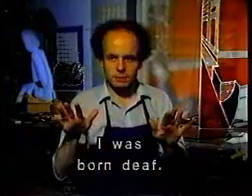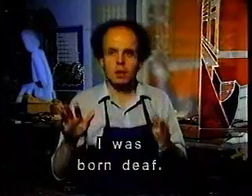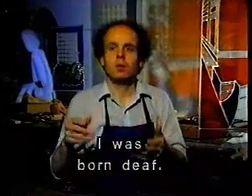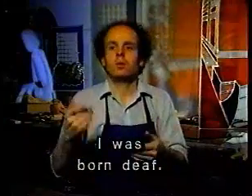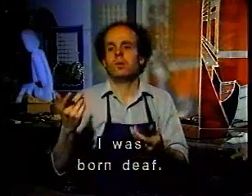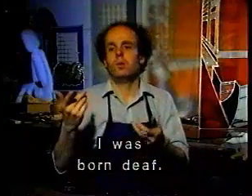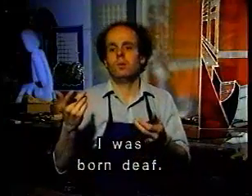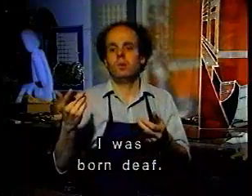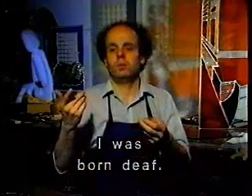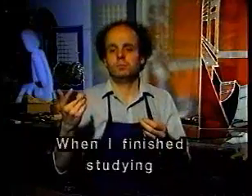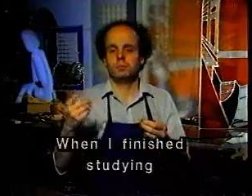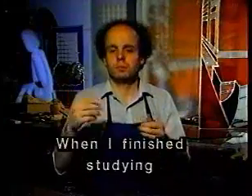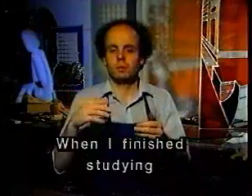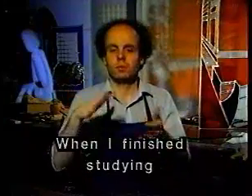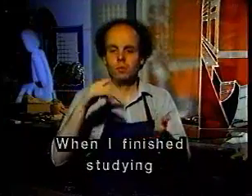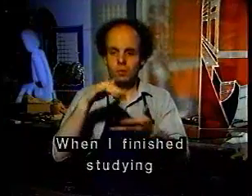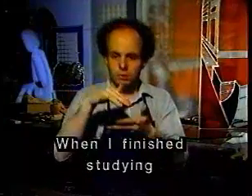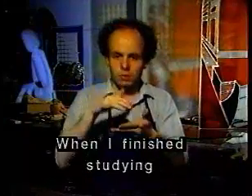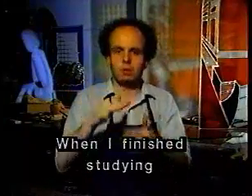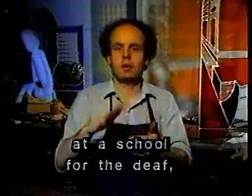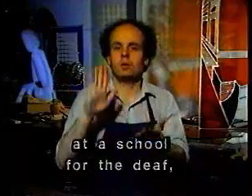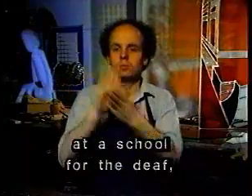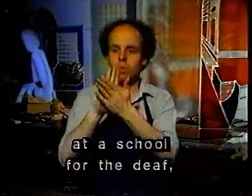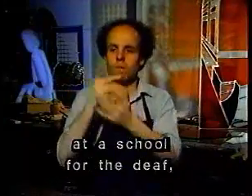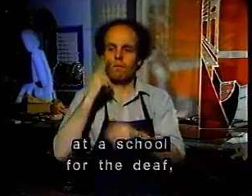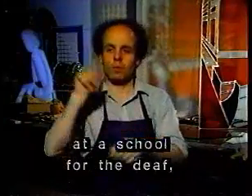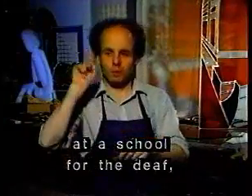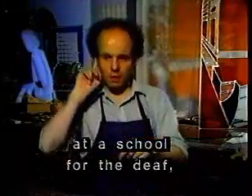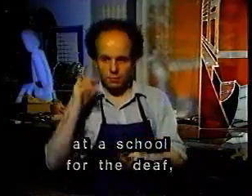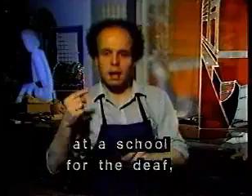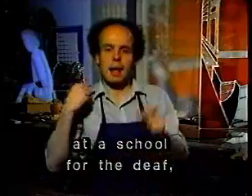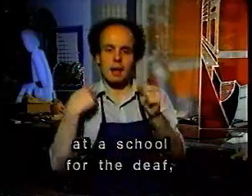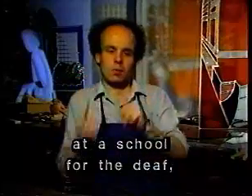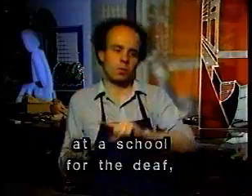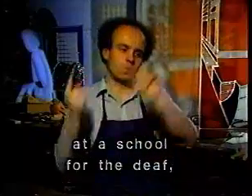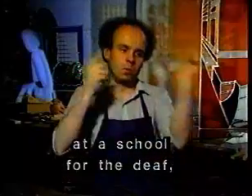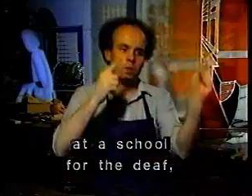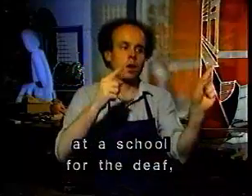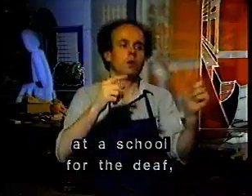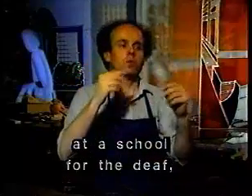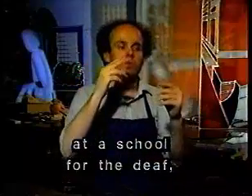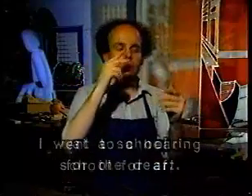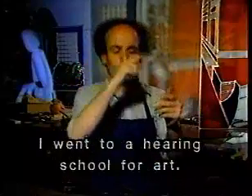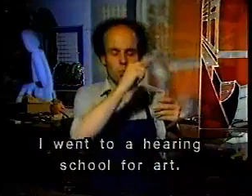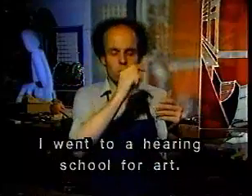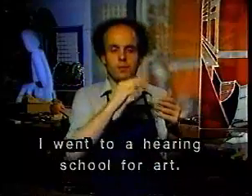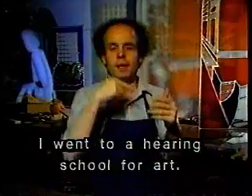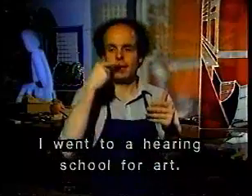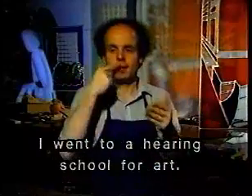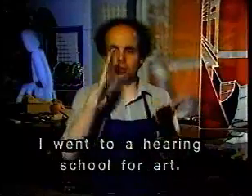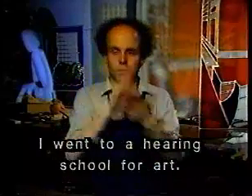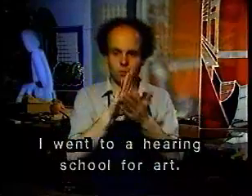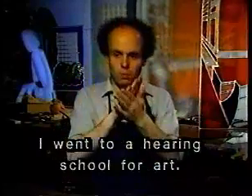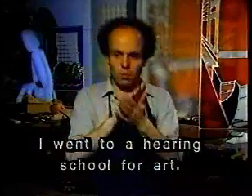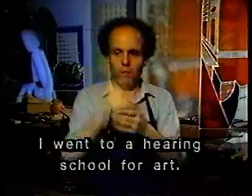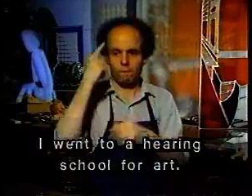When I finish studying at a school for the deaf, I went to a hearing school for art.